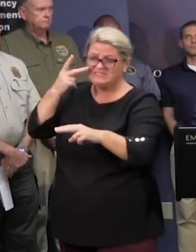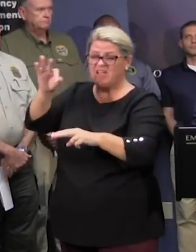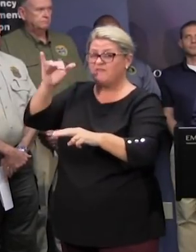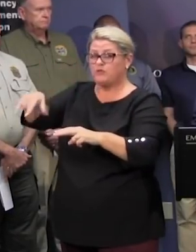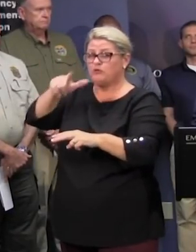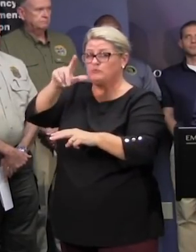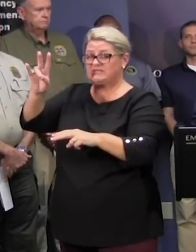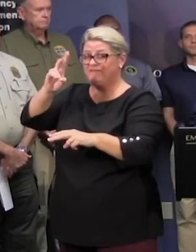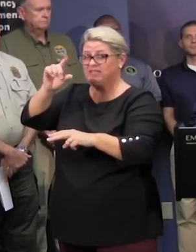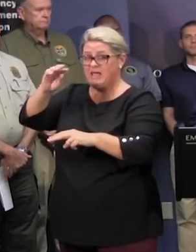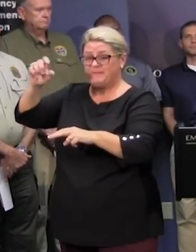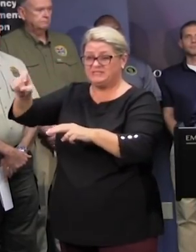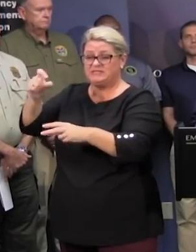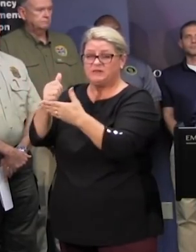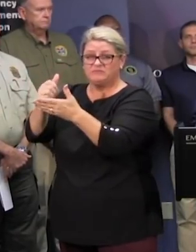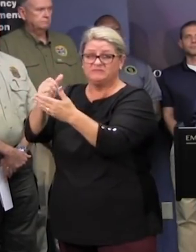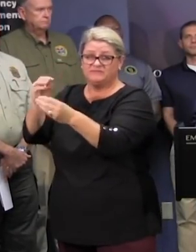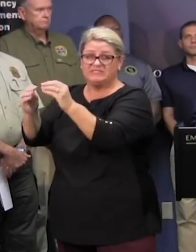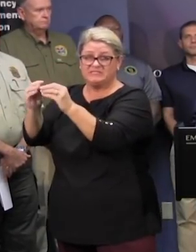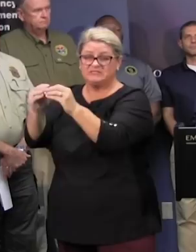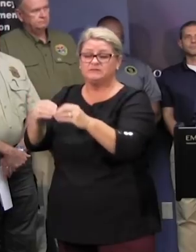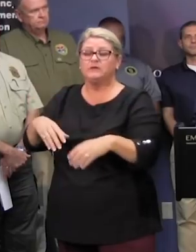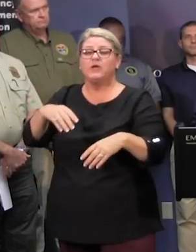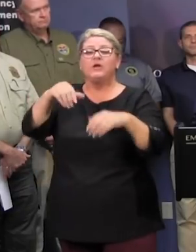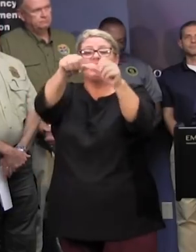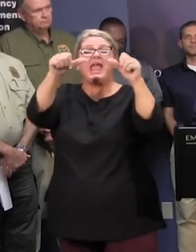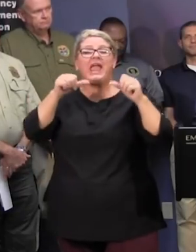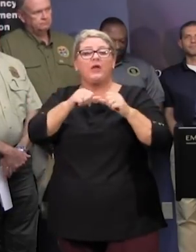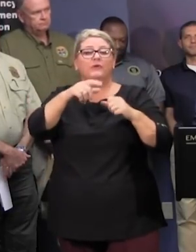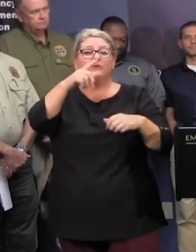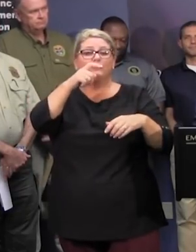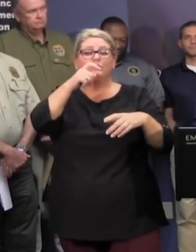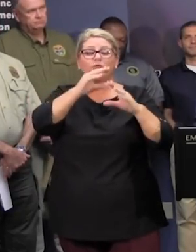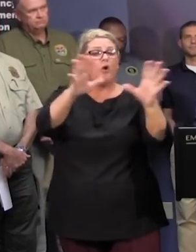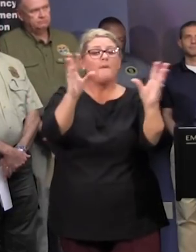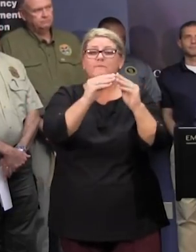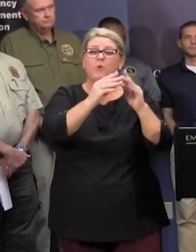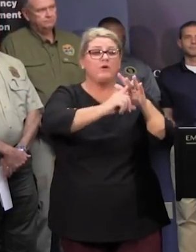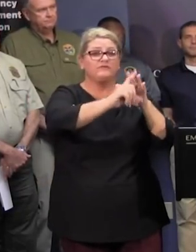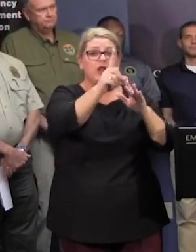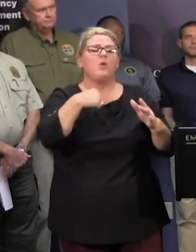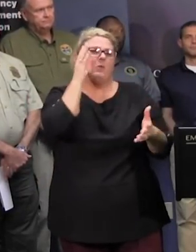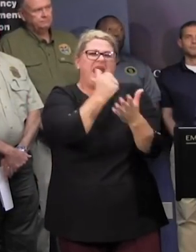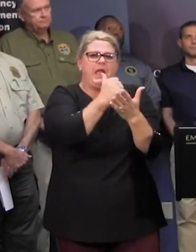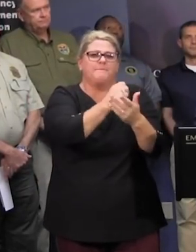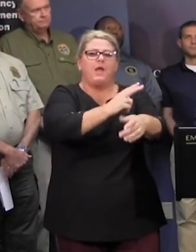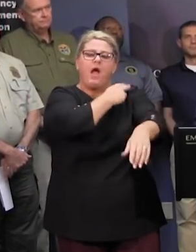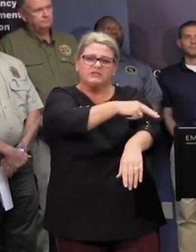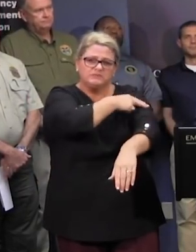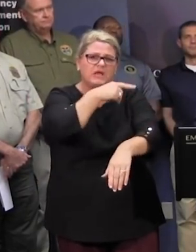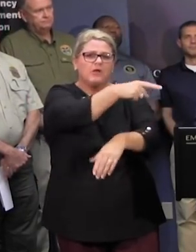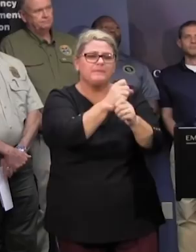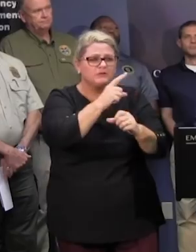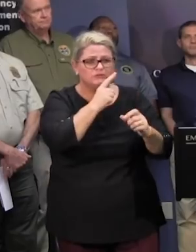dams for the areas where the evacuations have been lifted we are now working with the various health care facilities in those areas to